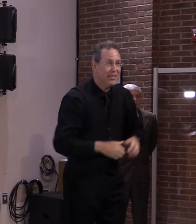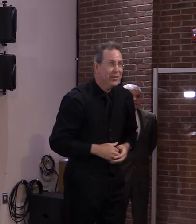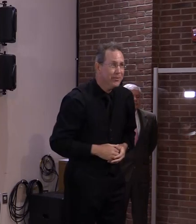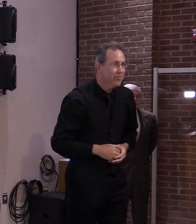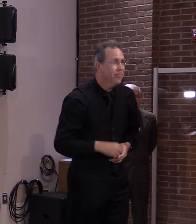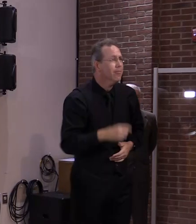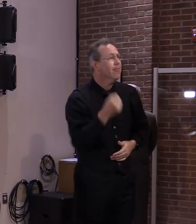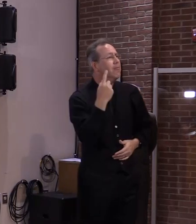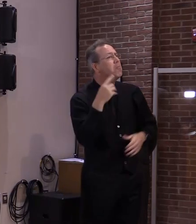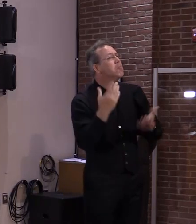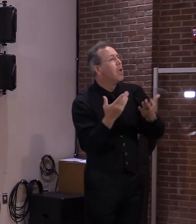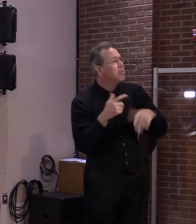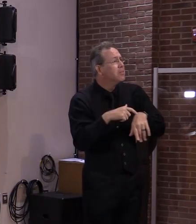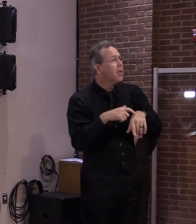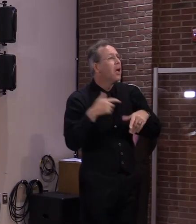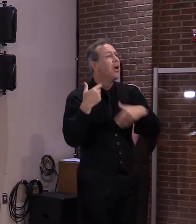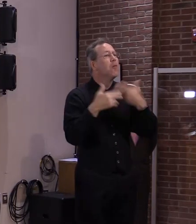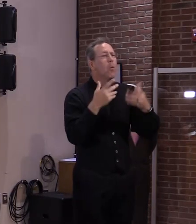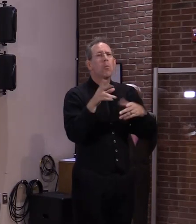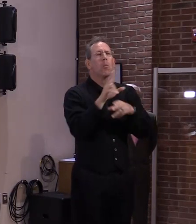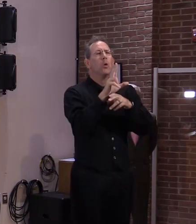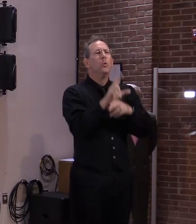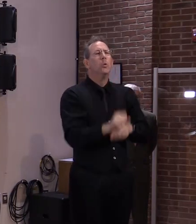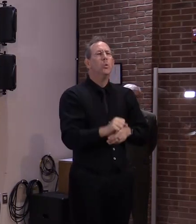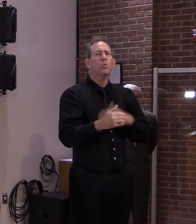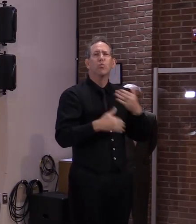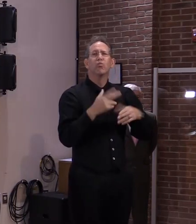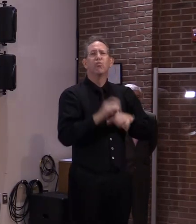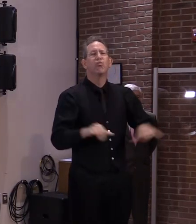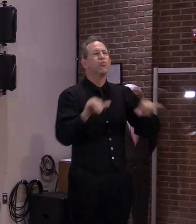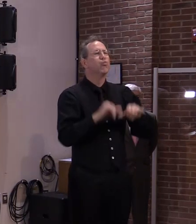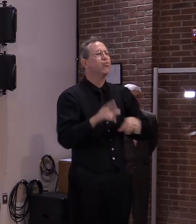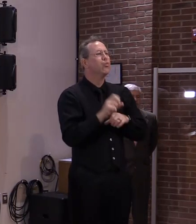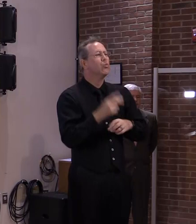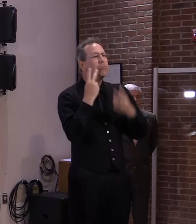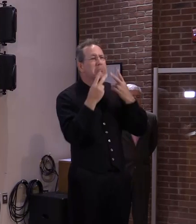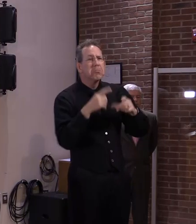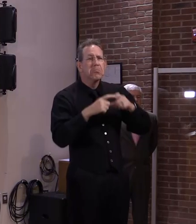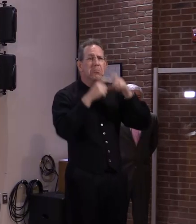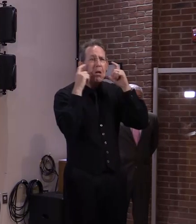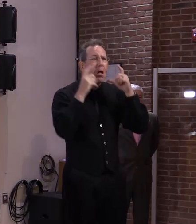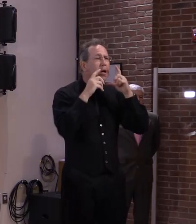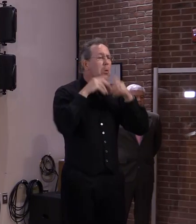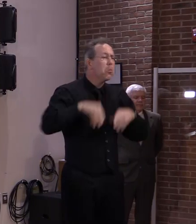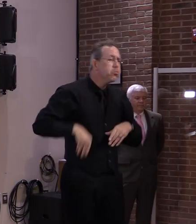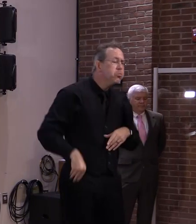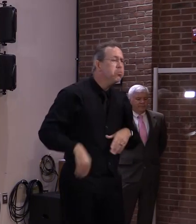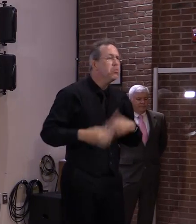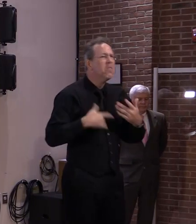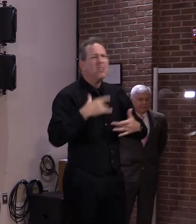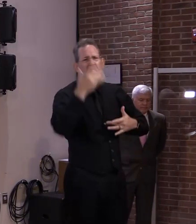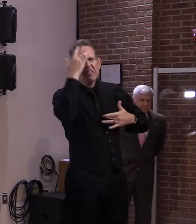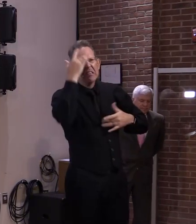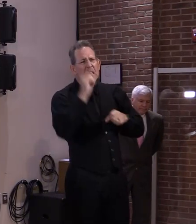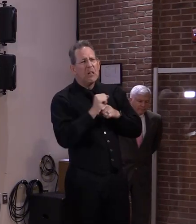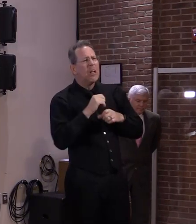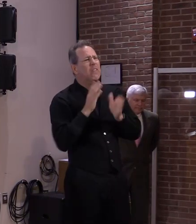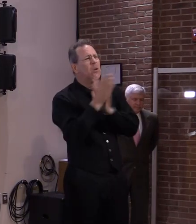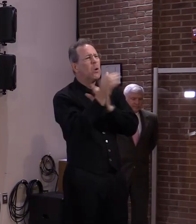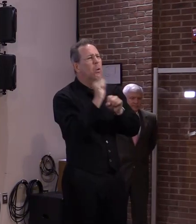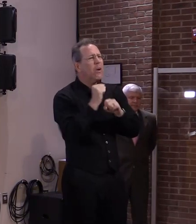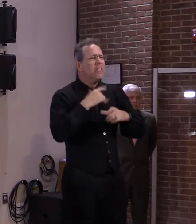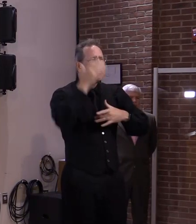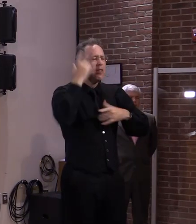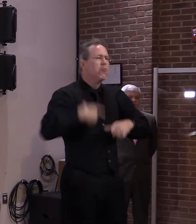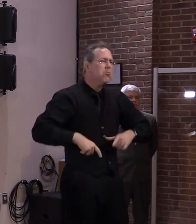comfortable wearing your mask. If that's true, go ahead. In fact, I've seen many people in places like airports